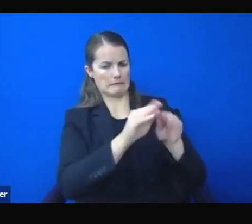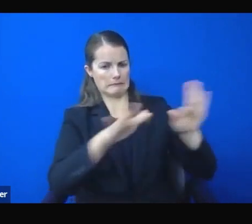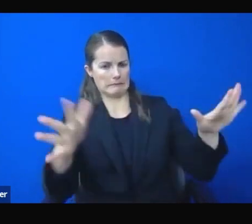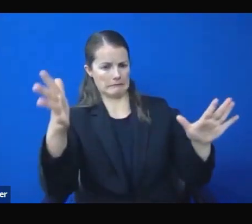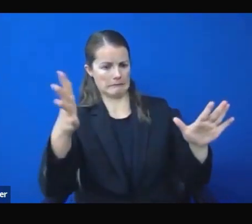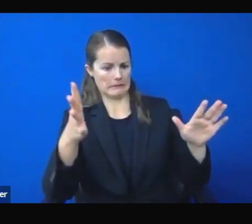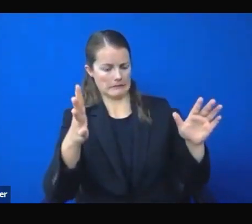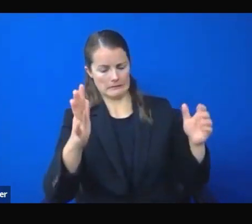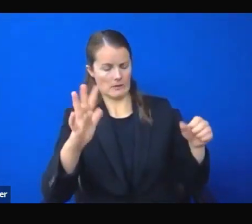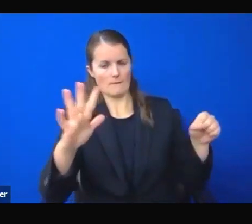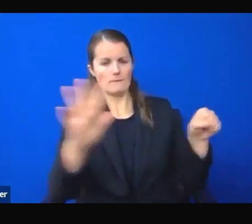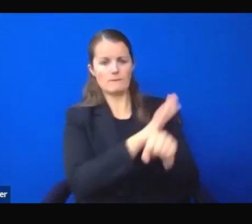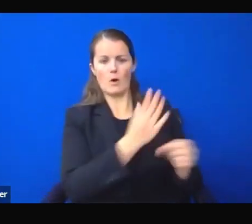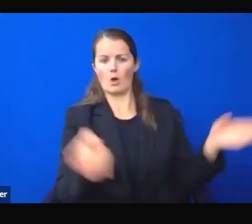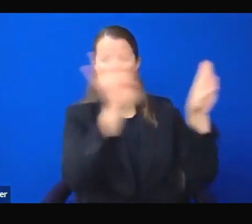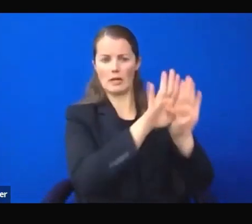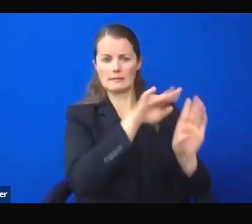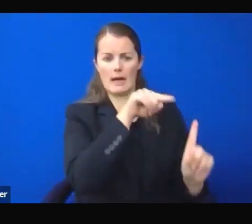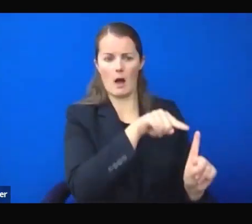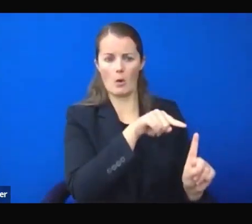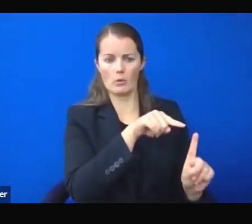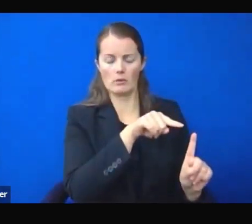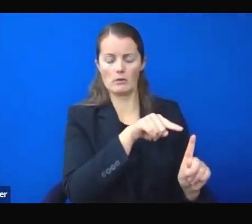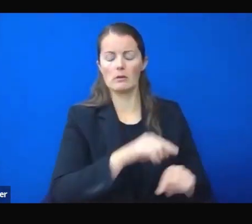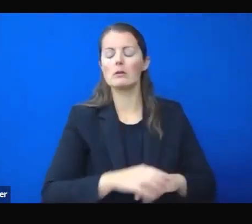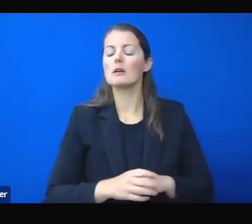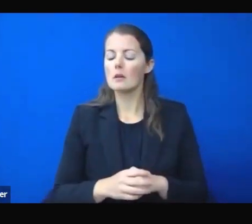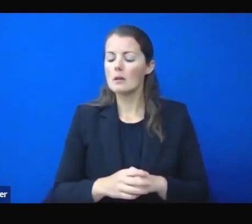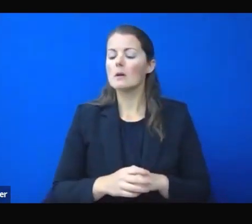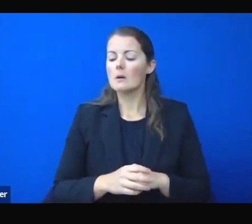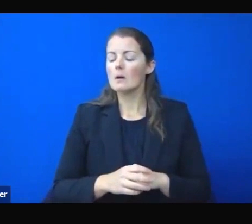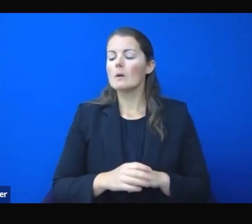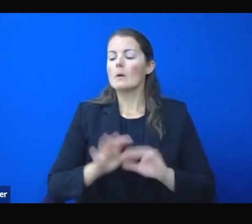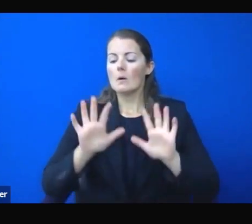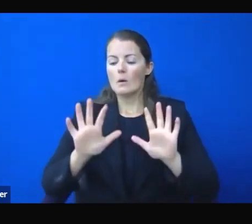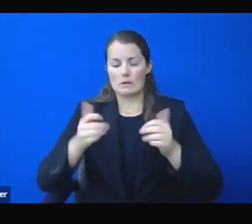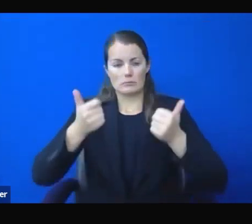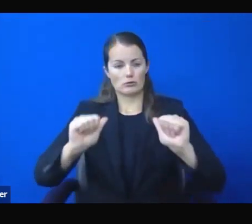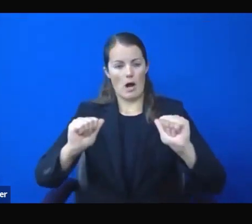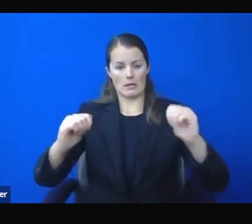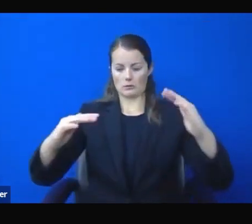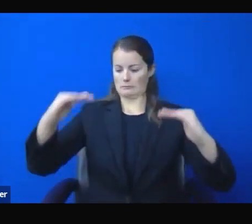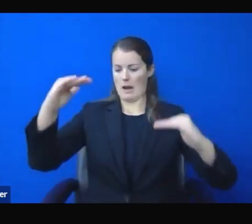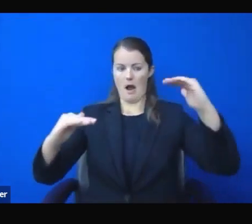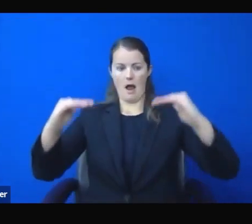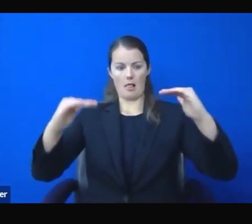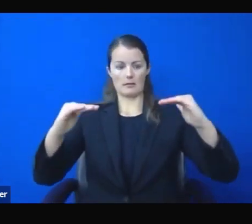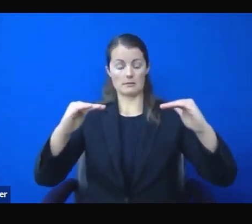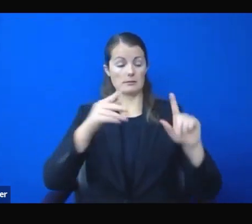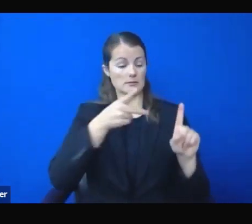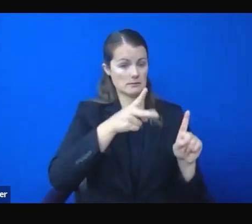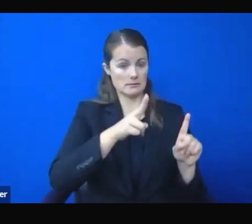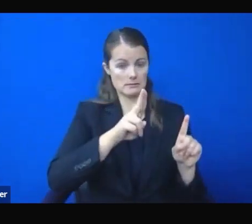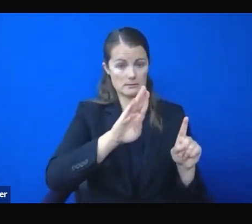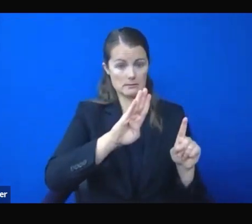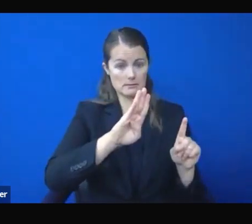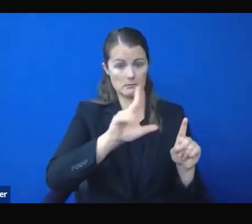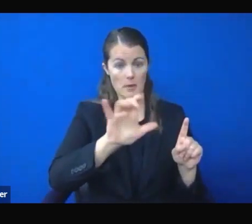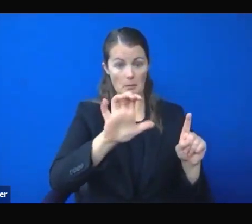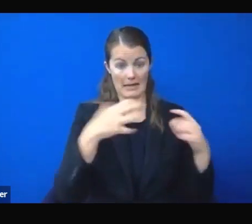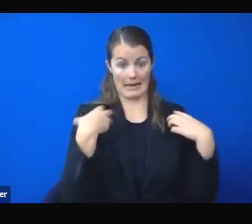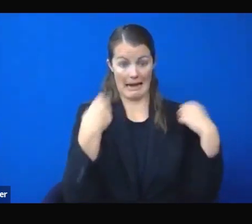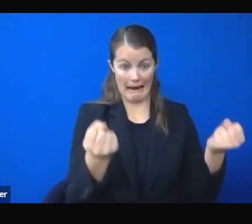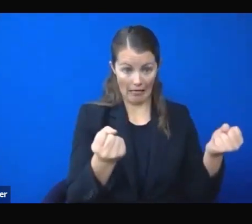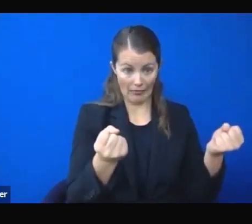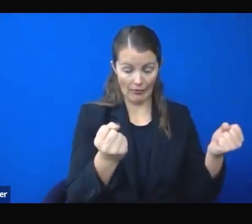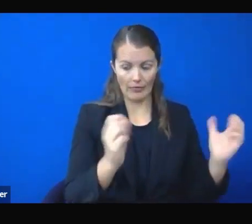that we are trying desperately to balance public health and the impacts to our economy. But I want to be clear